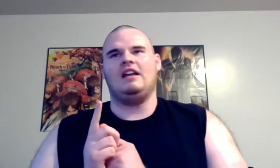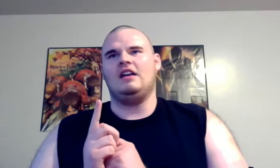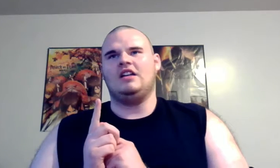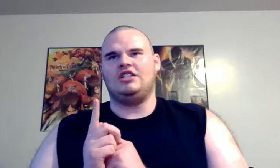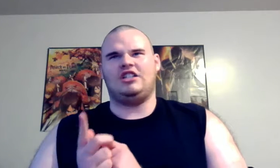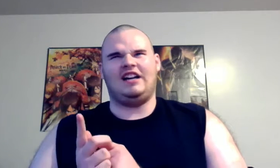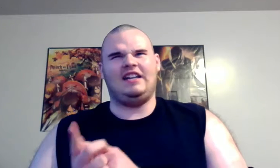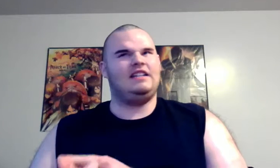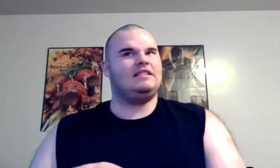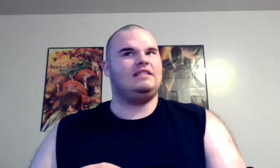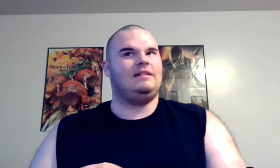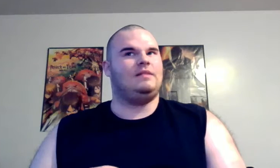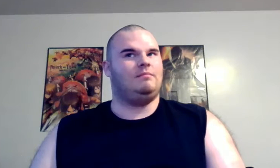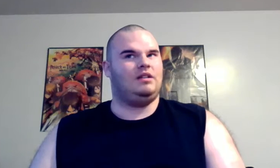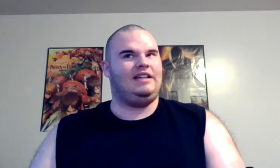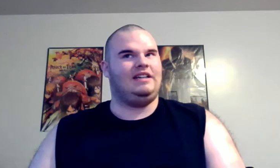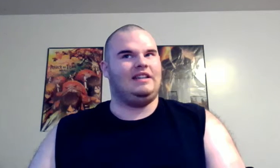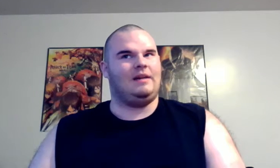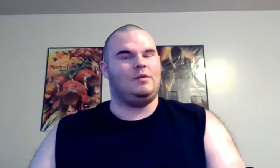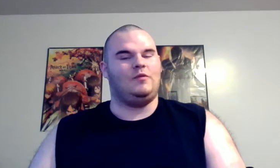Chucky doesn't seem to bleed in that movie